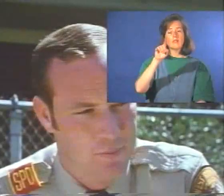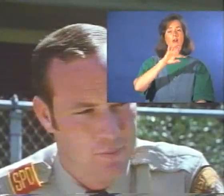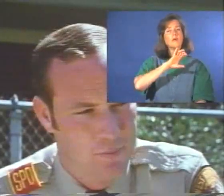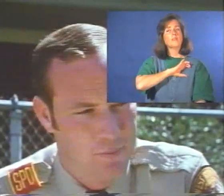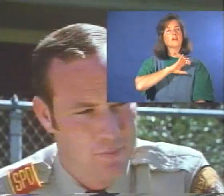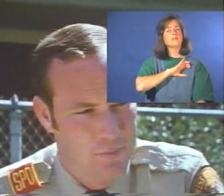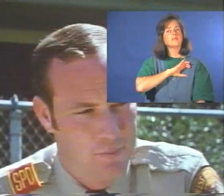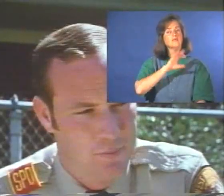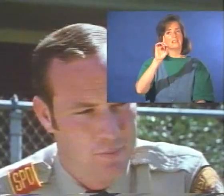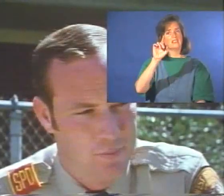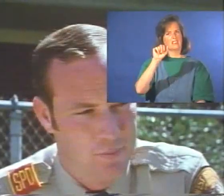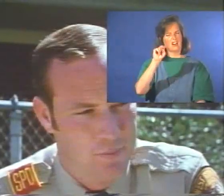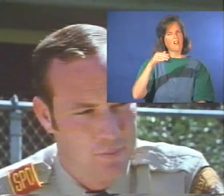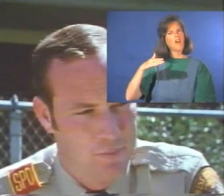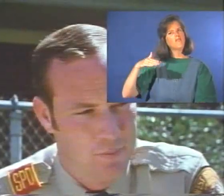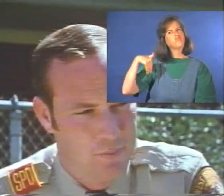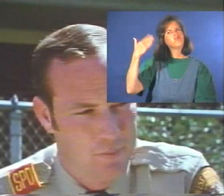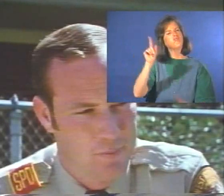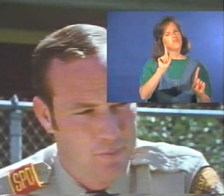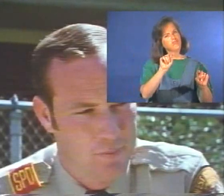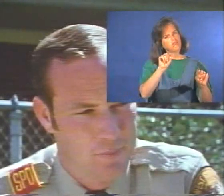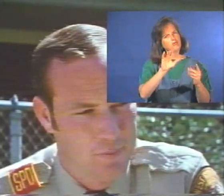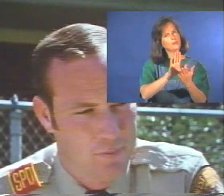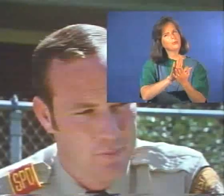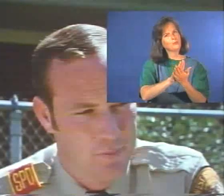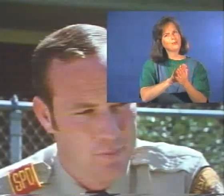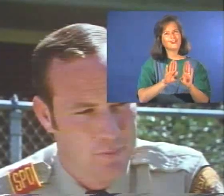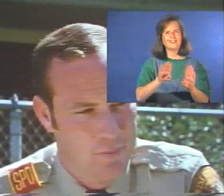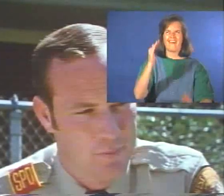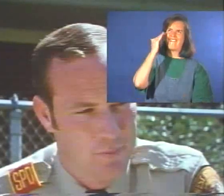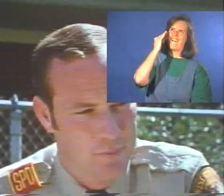He visits the school often, and the children like him.